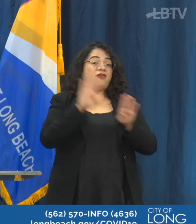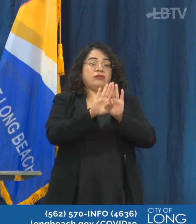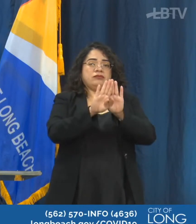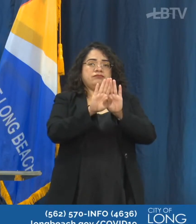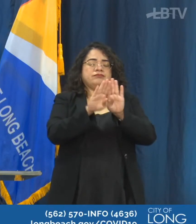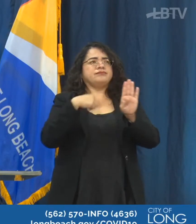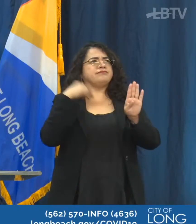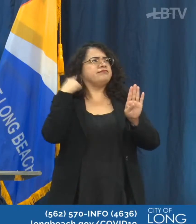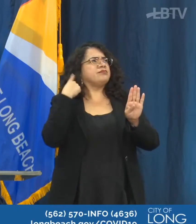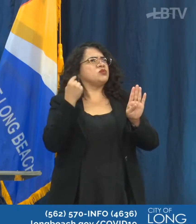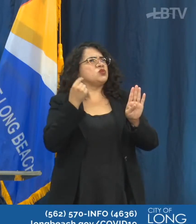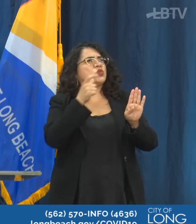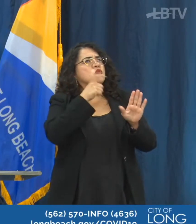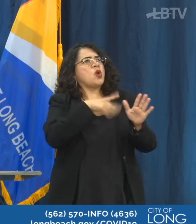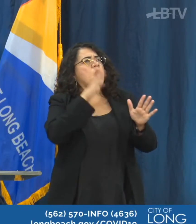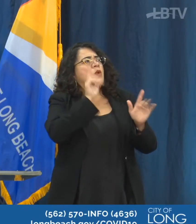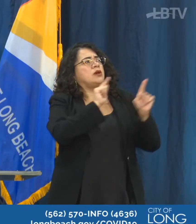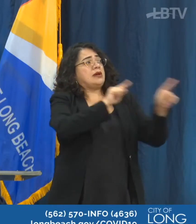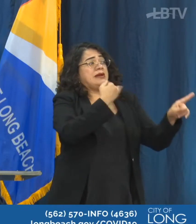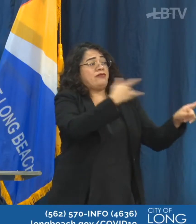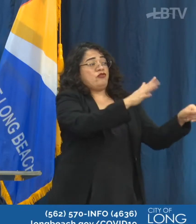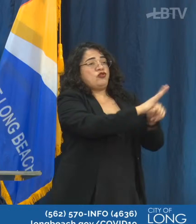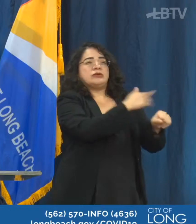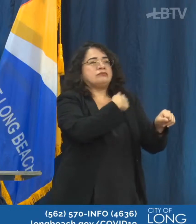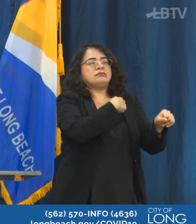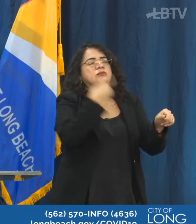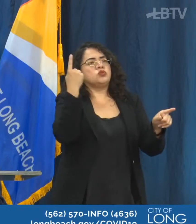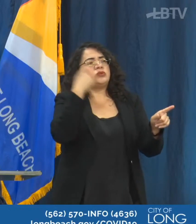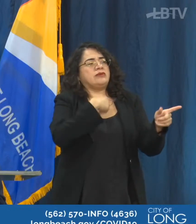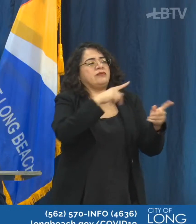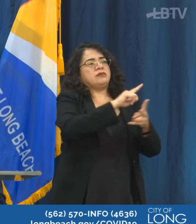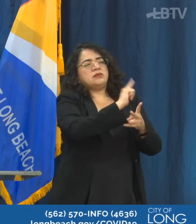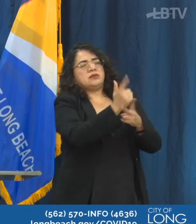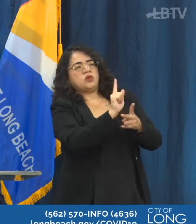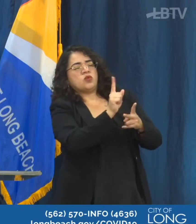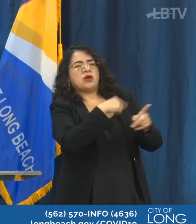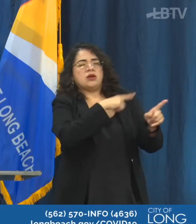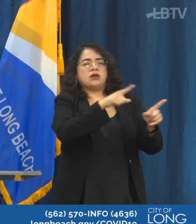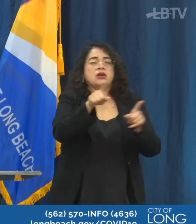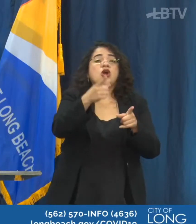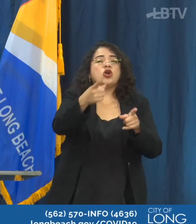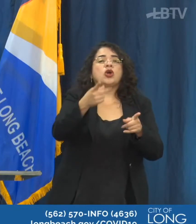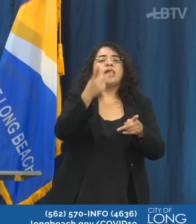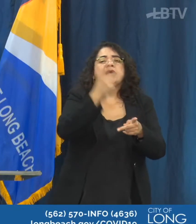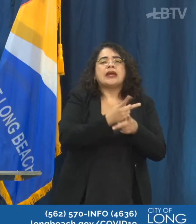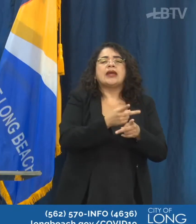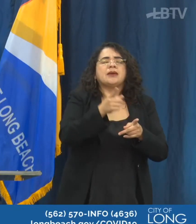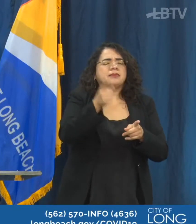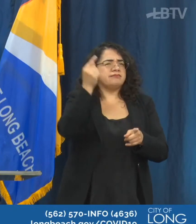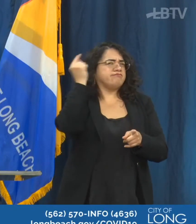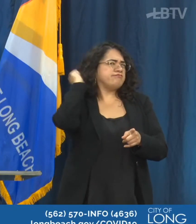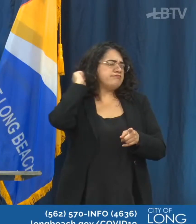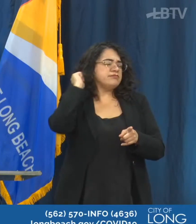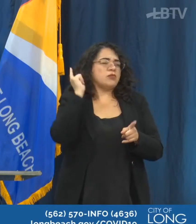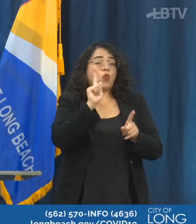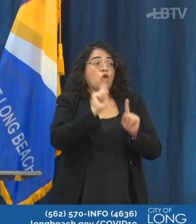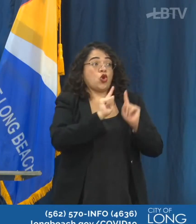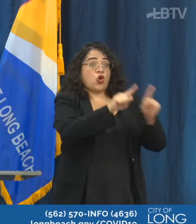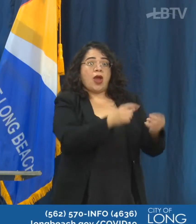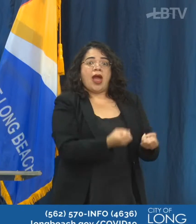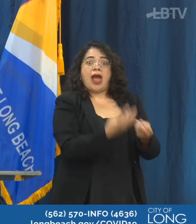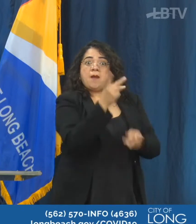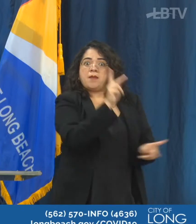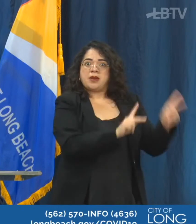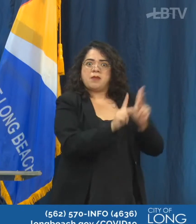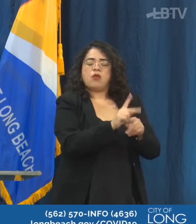car, in your bag, in your pocket, around your wrist, around your ear. I don't care where it is. Keep the face covering attached to you so that it's easy to put on if you are in